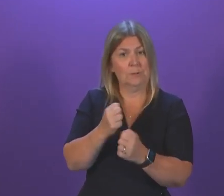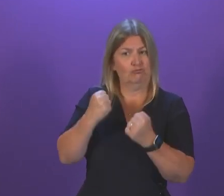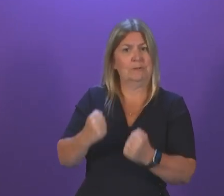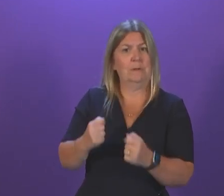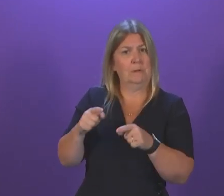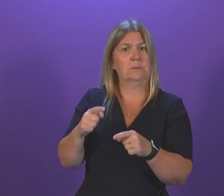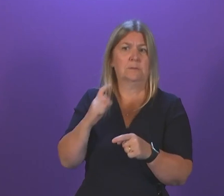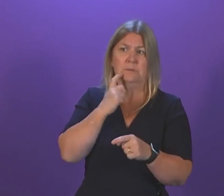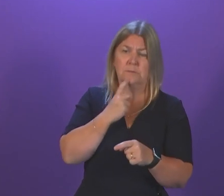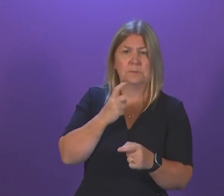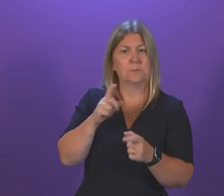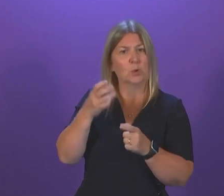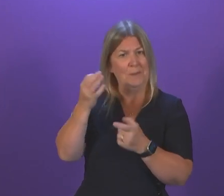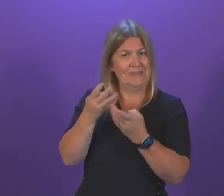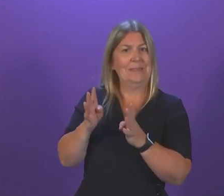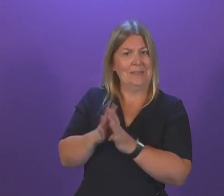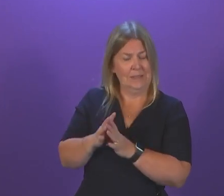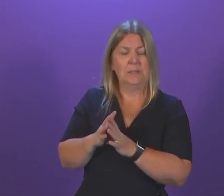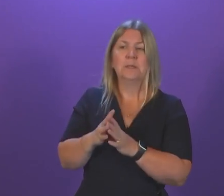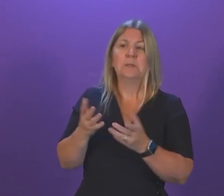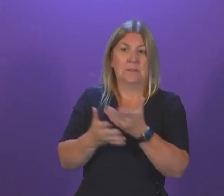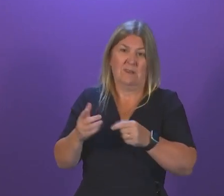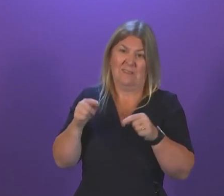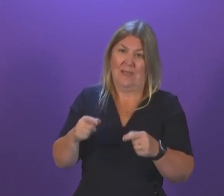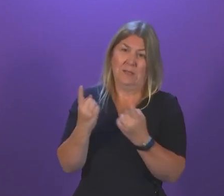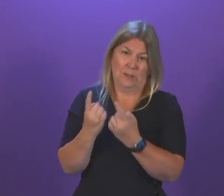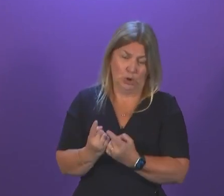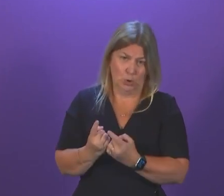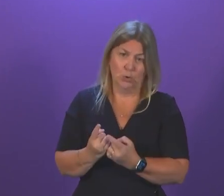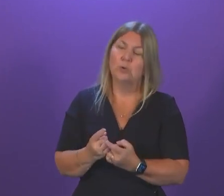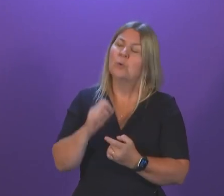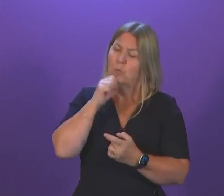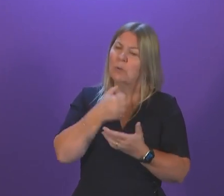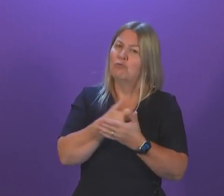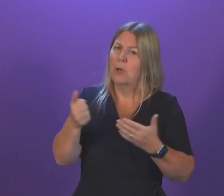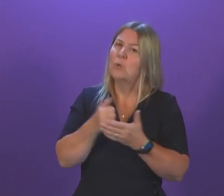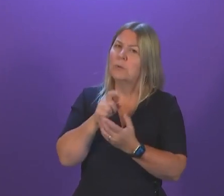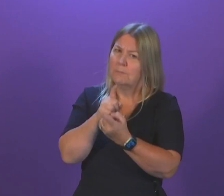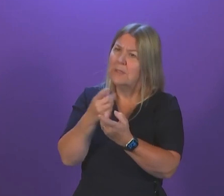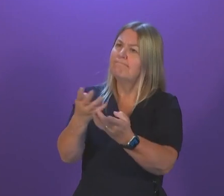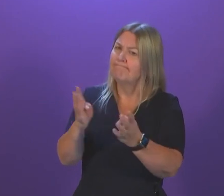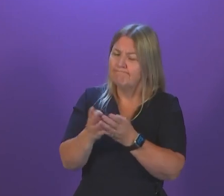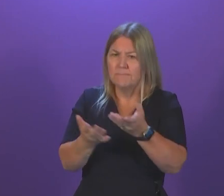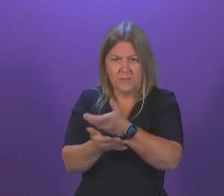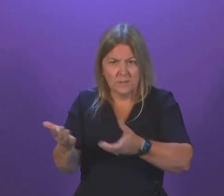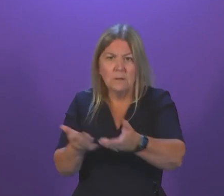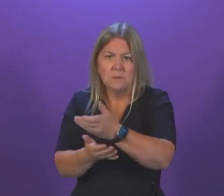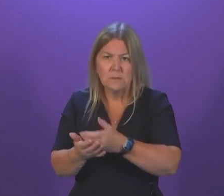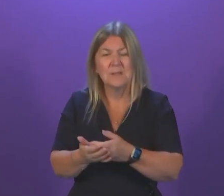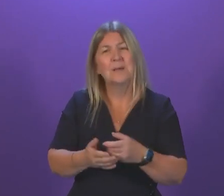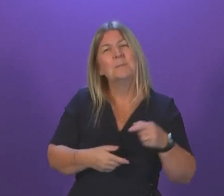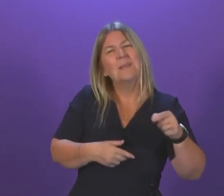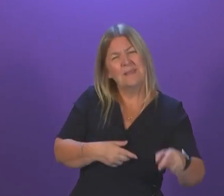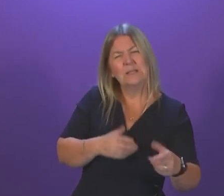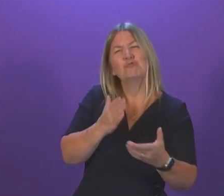all of these issues. We will continue to meet regularly to make sure that the Scottish Government, even though most of these matters are reserved to the UK Government,